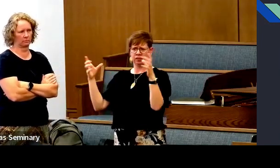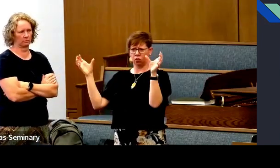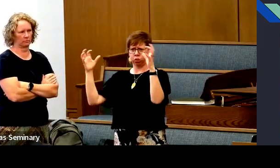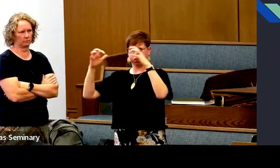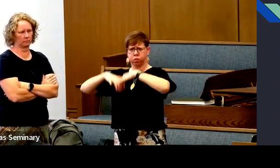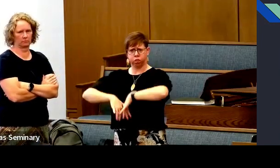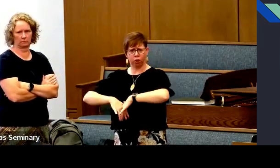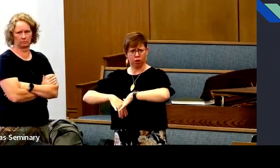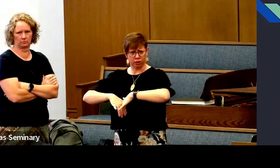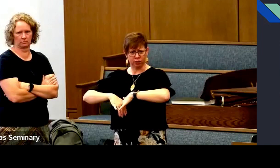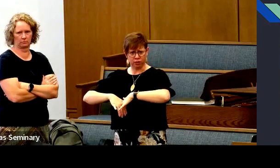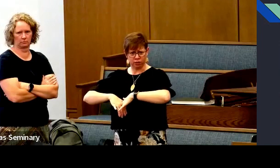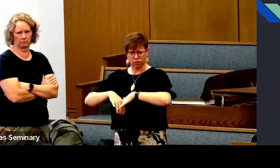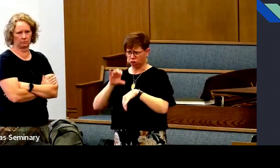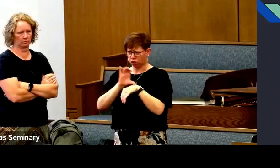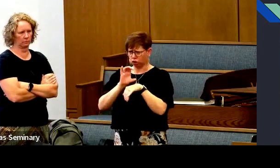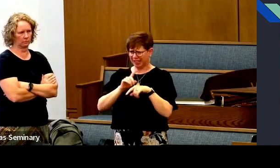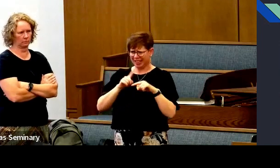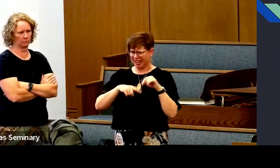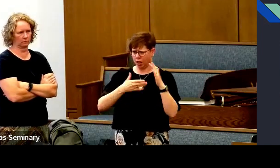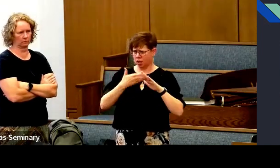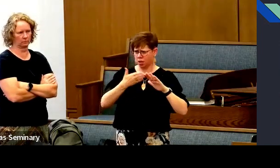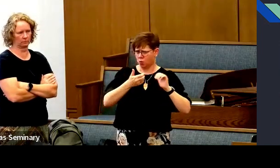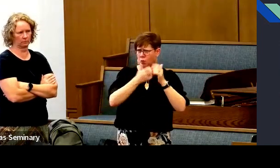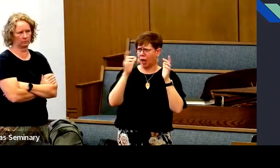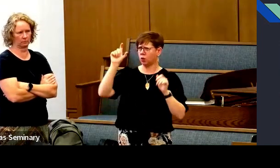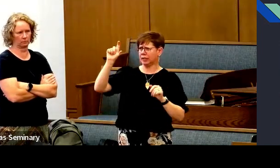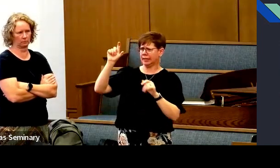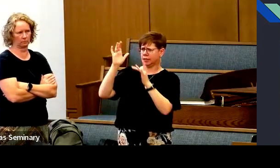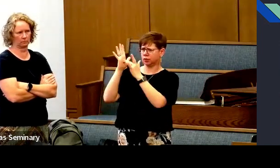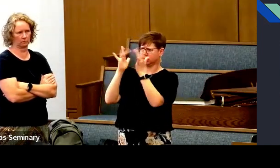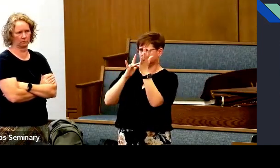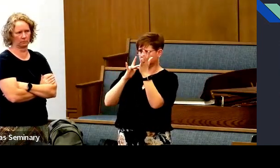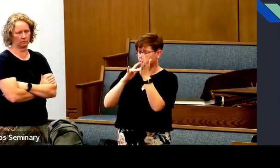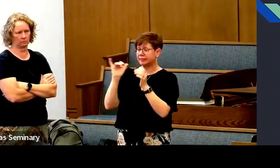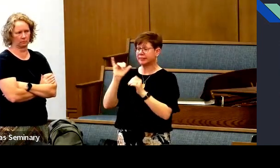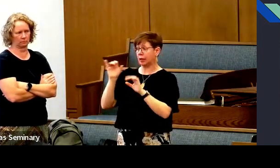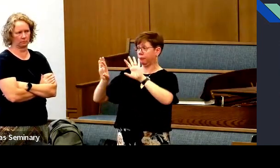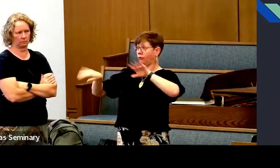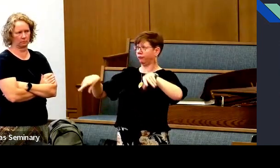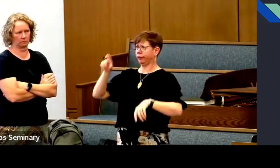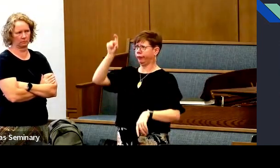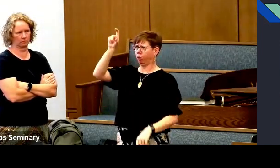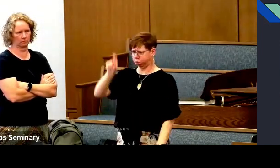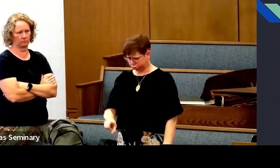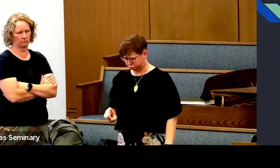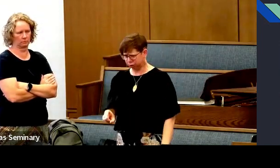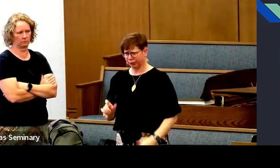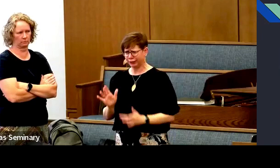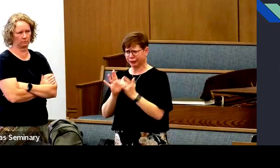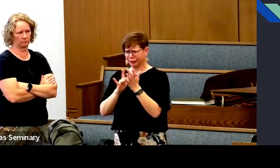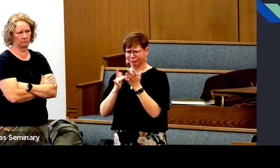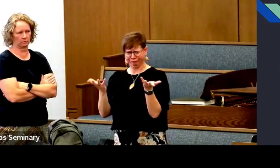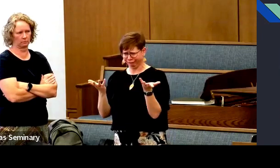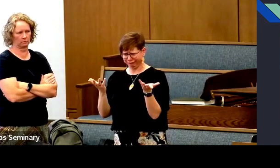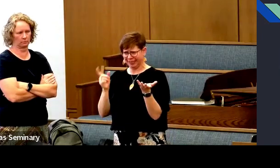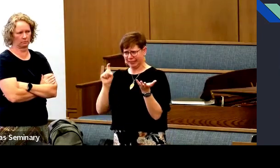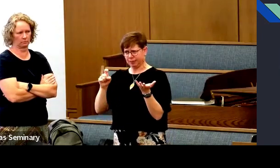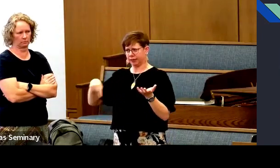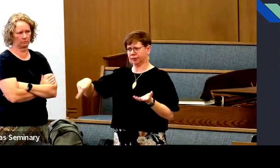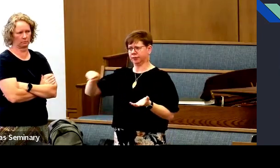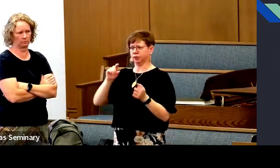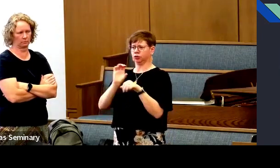So, if we took off the keystone, the church can't run, right? The arch would collapse.